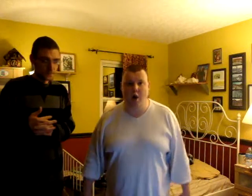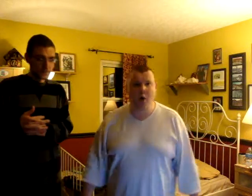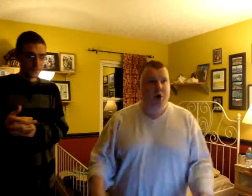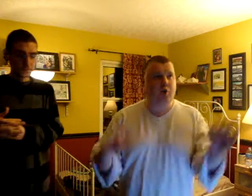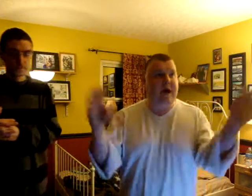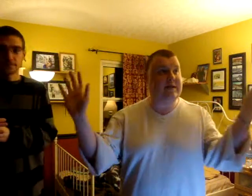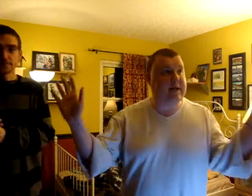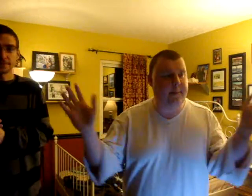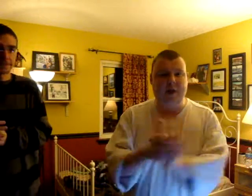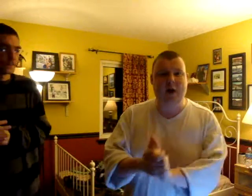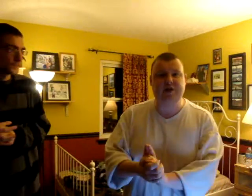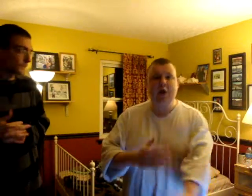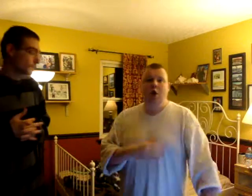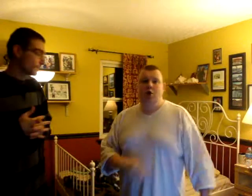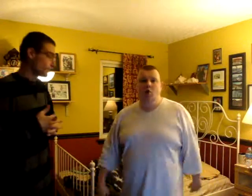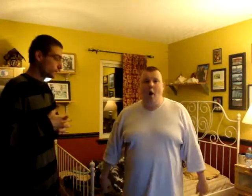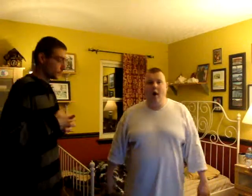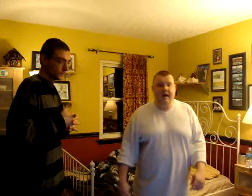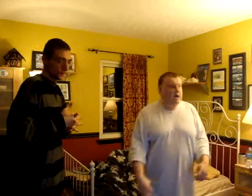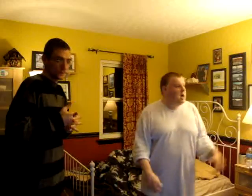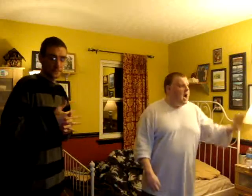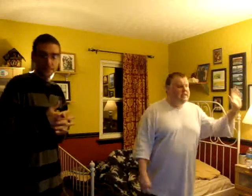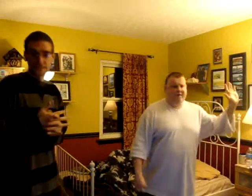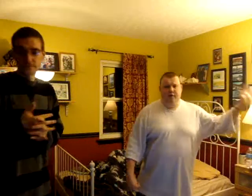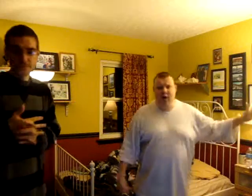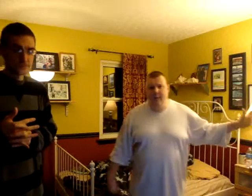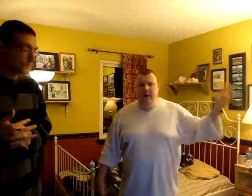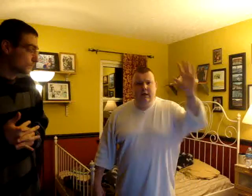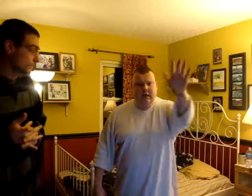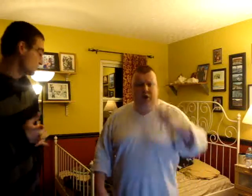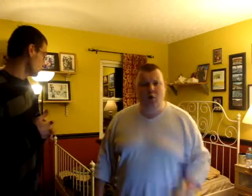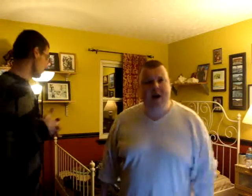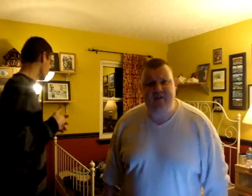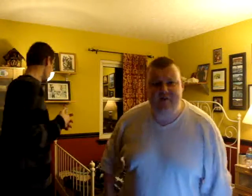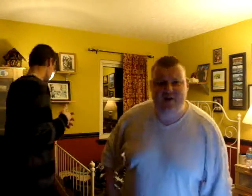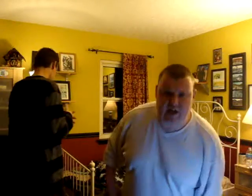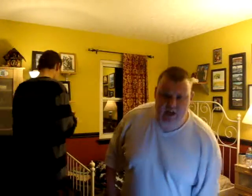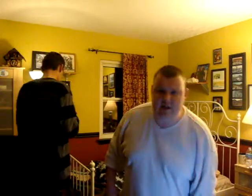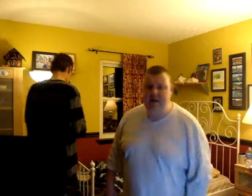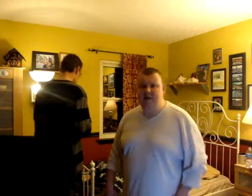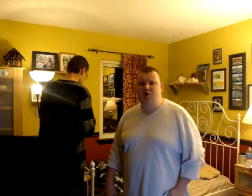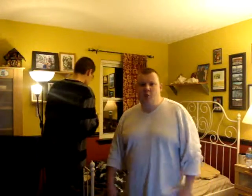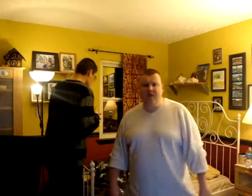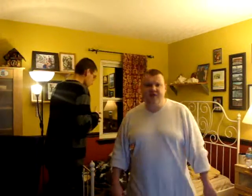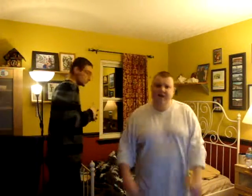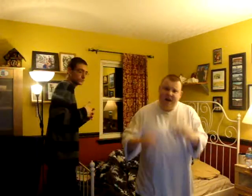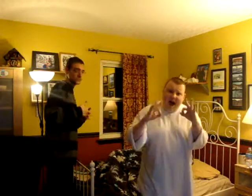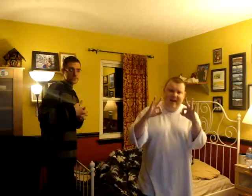You know you can't see it because you are in a different realm. Like you have never seen these kids with that hot